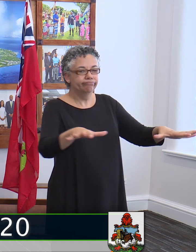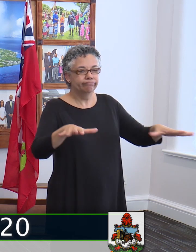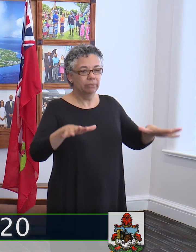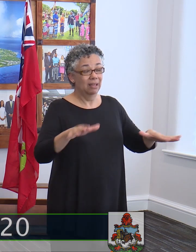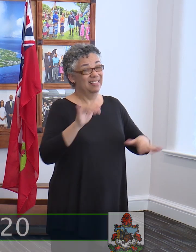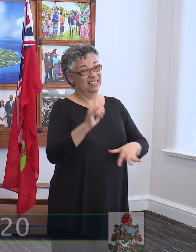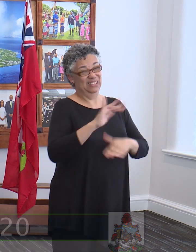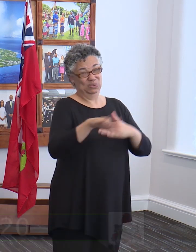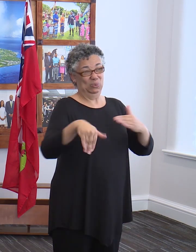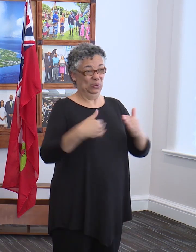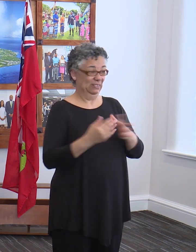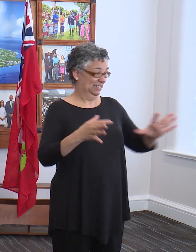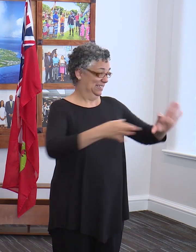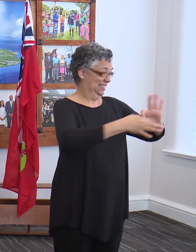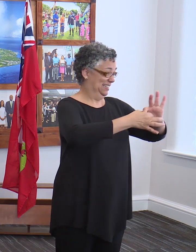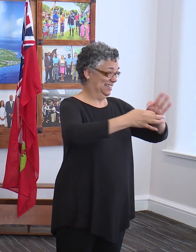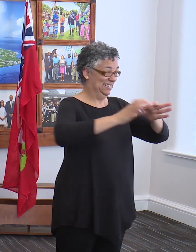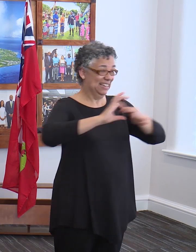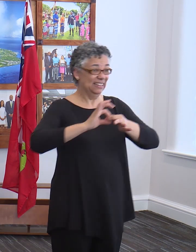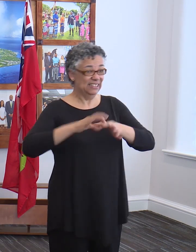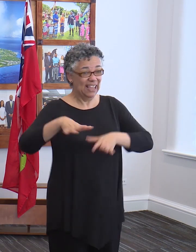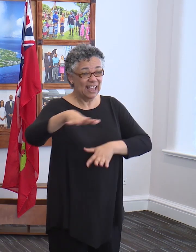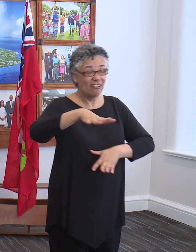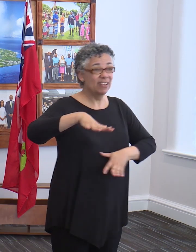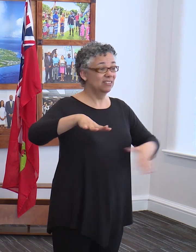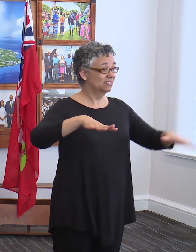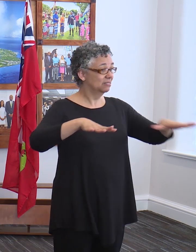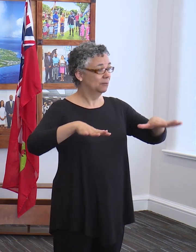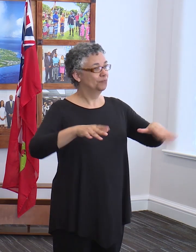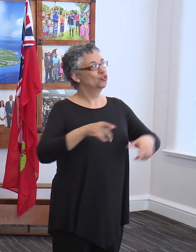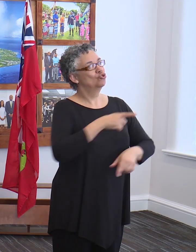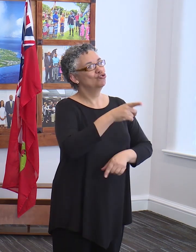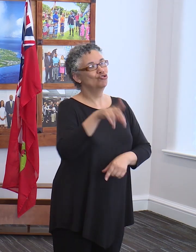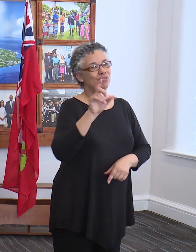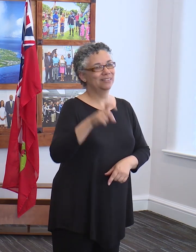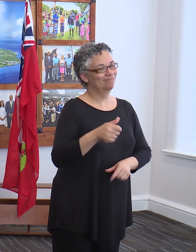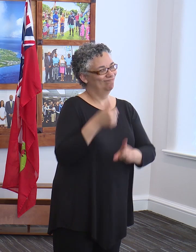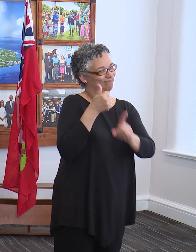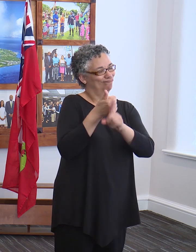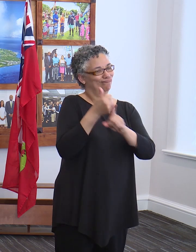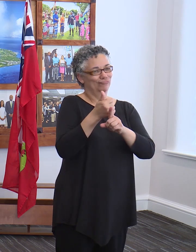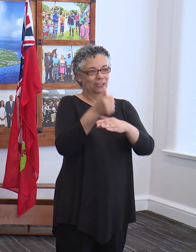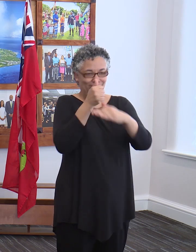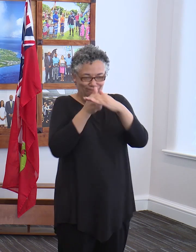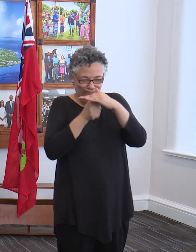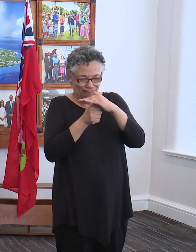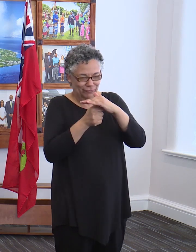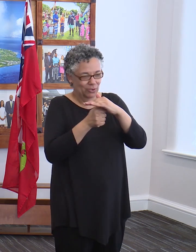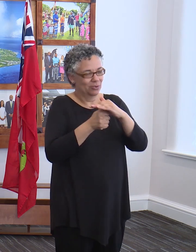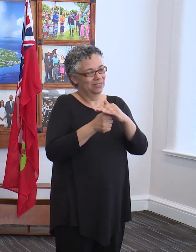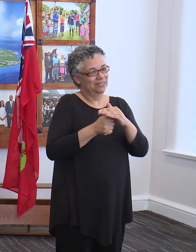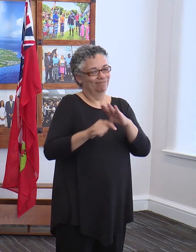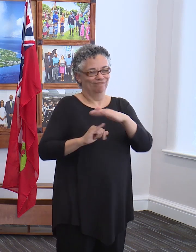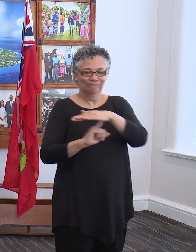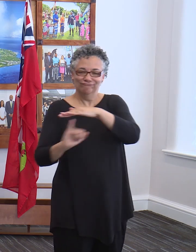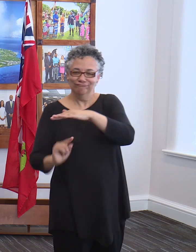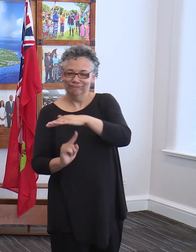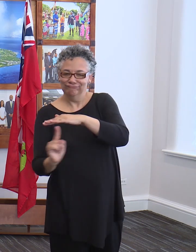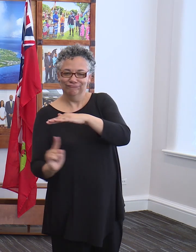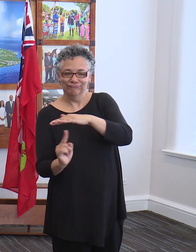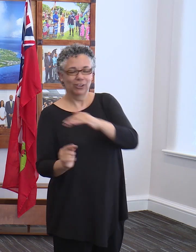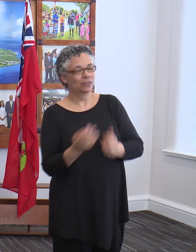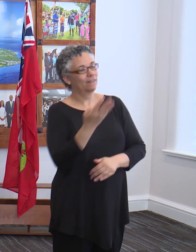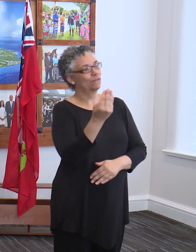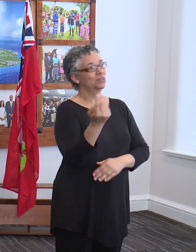our gateway jurisdictions, you are required to self-quarantine for 14 days. Self